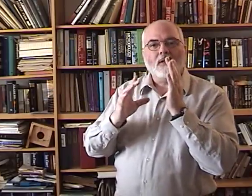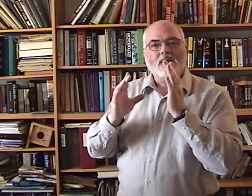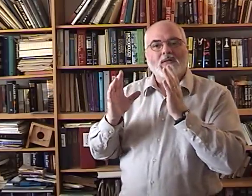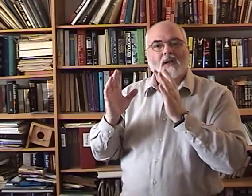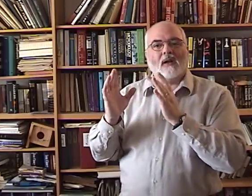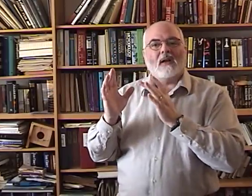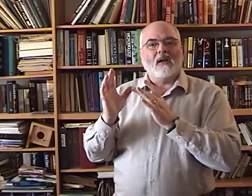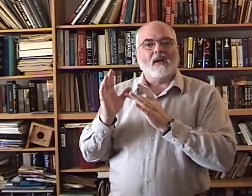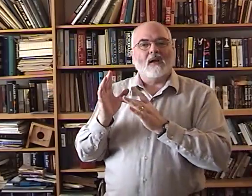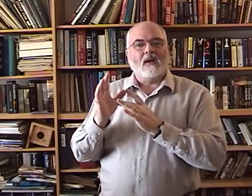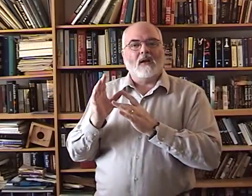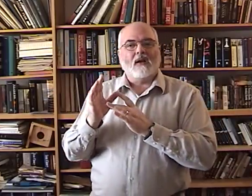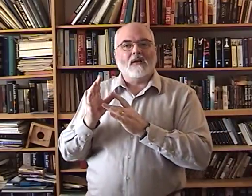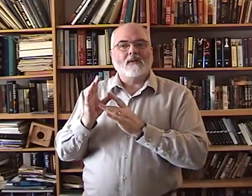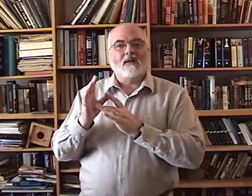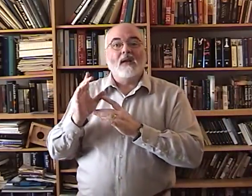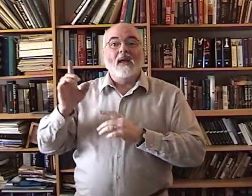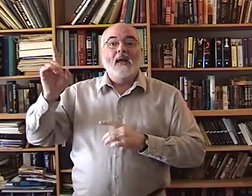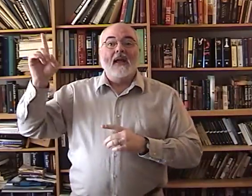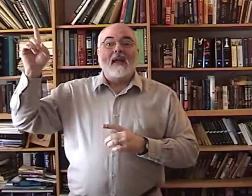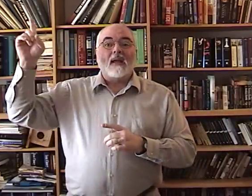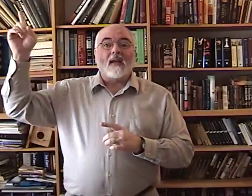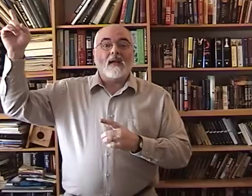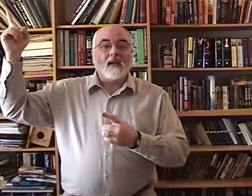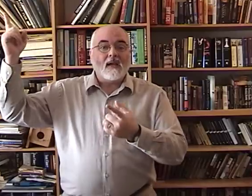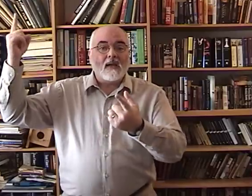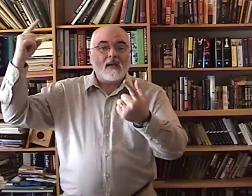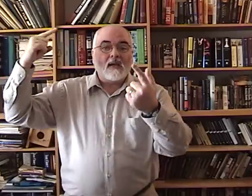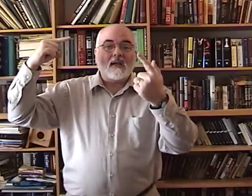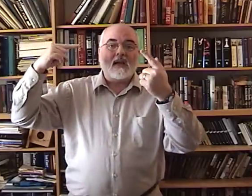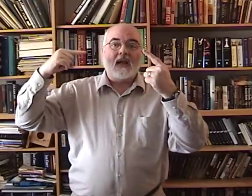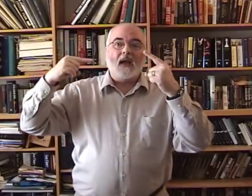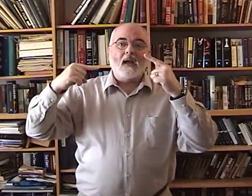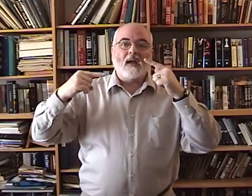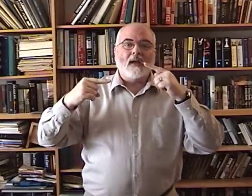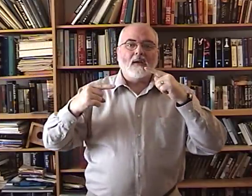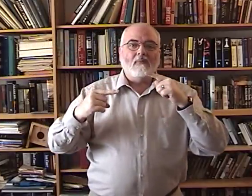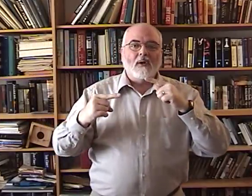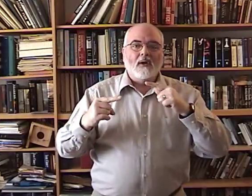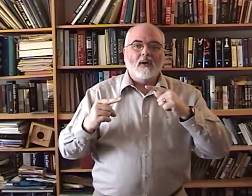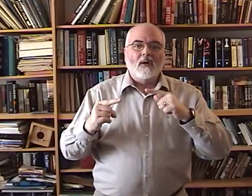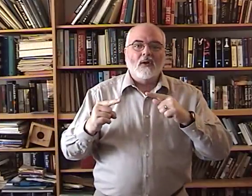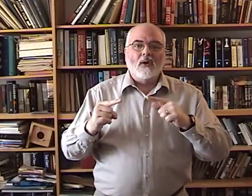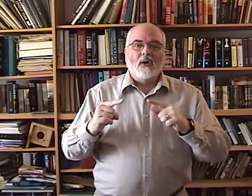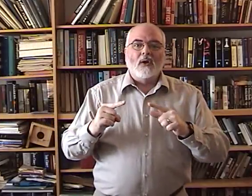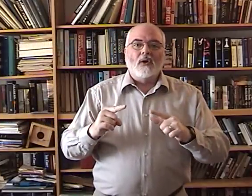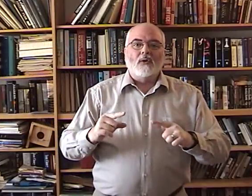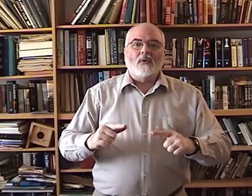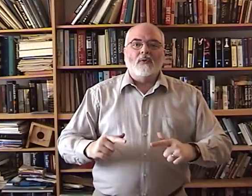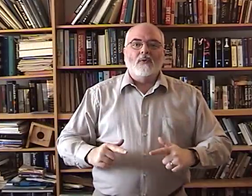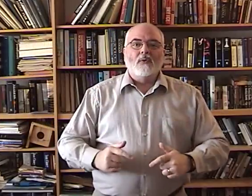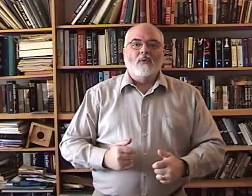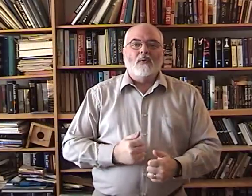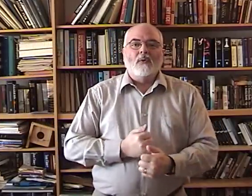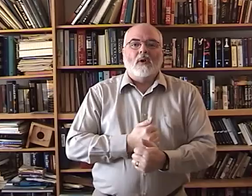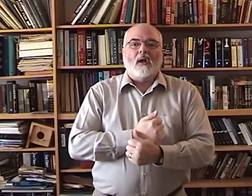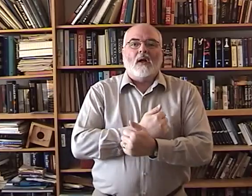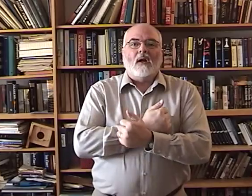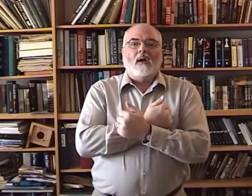Jesus he came to love